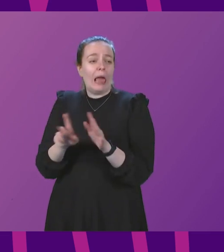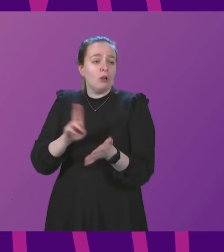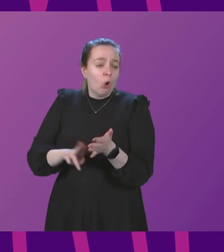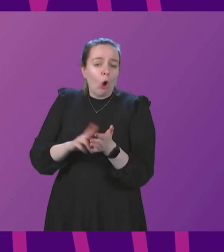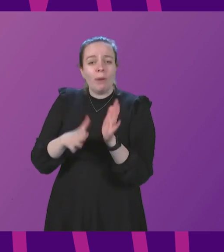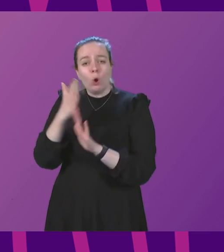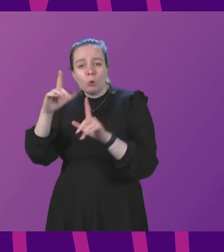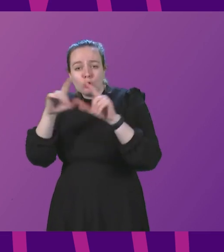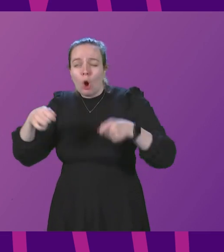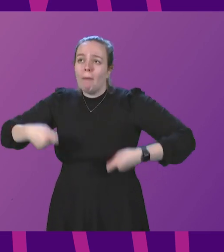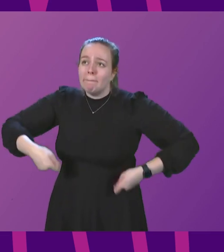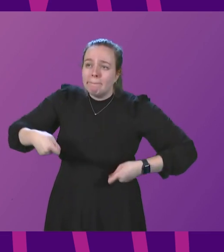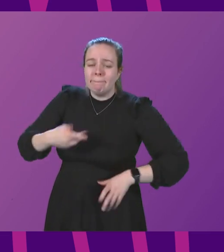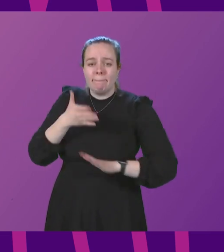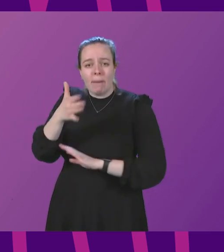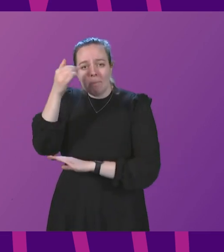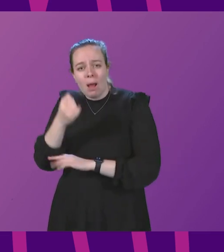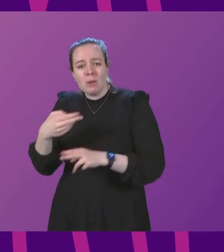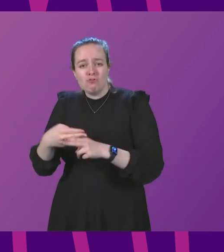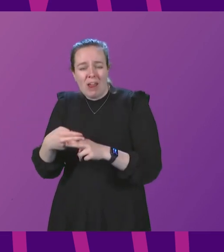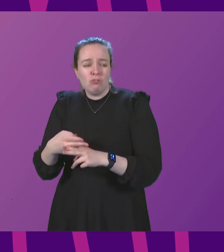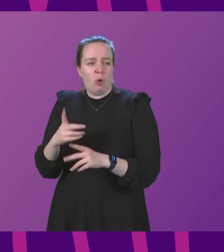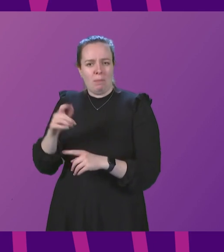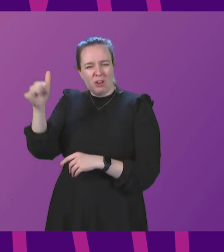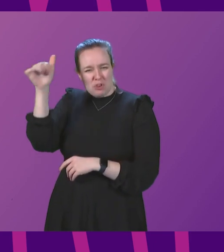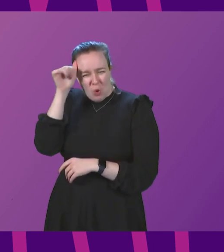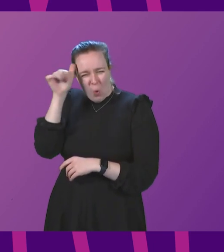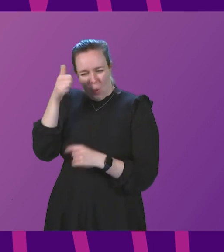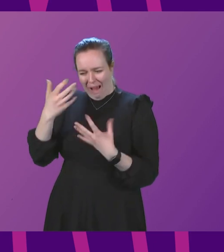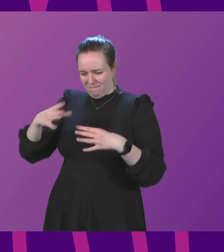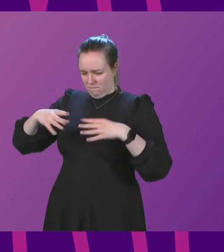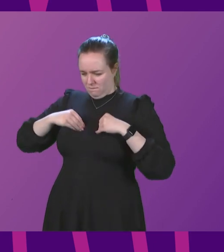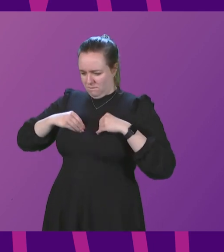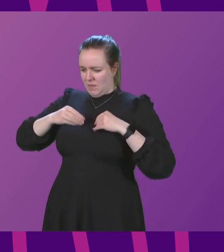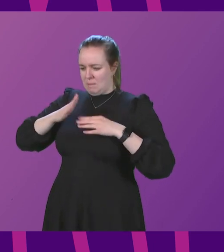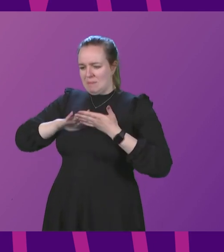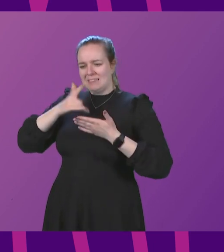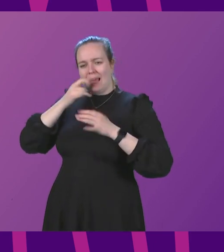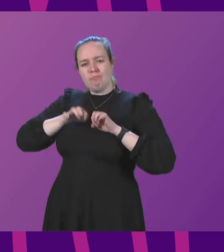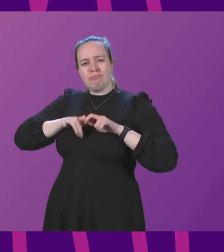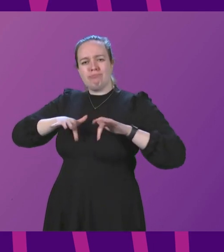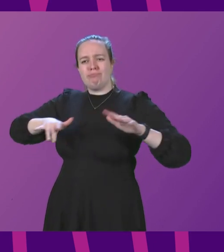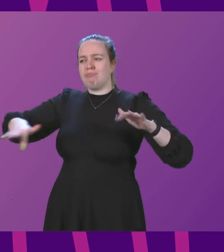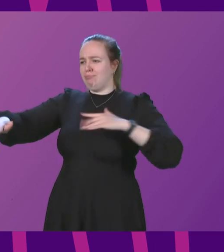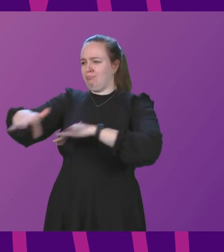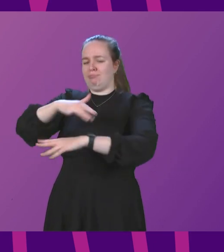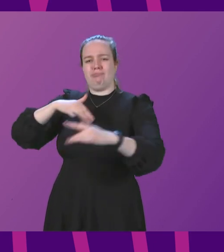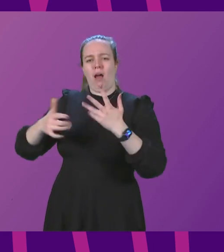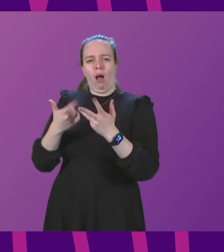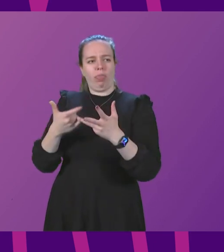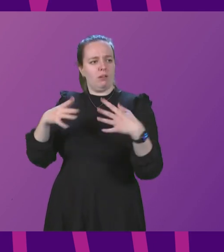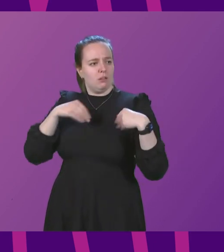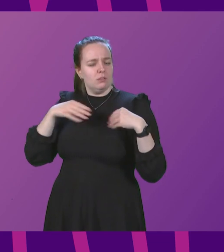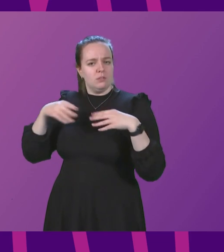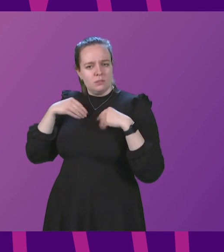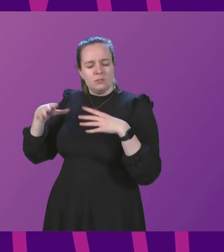shopping as normal or to go to pubs and restaurants knowing that would then allow the virus to circulate and infect others that